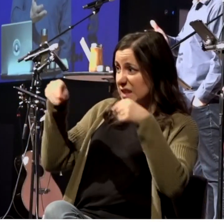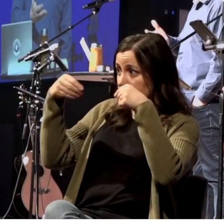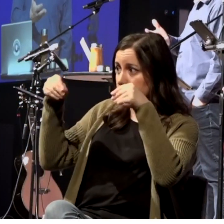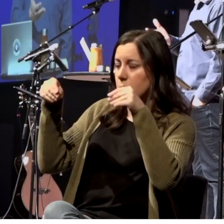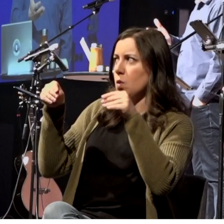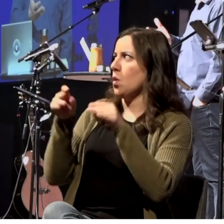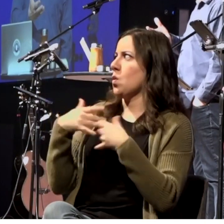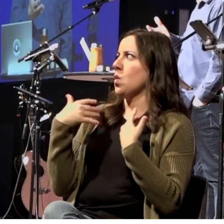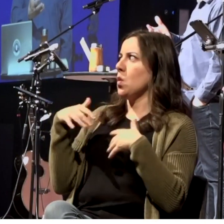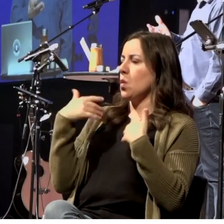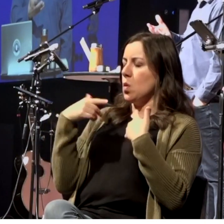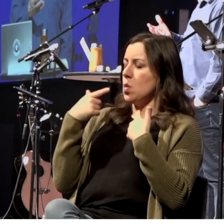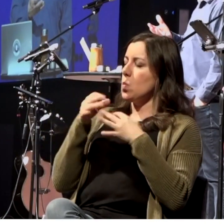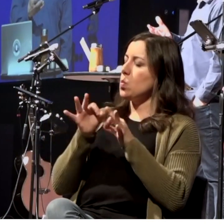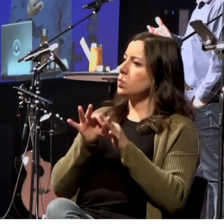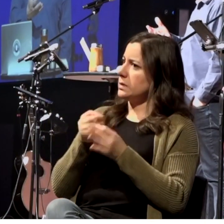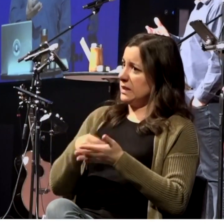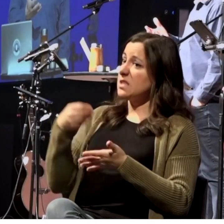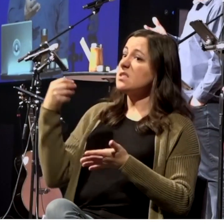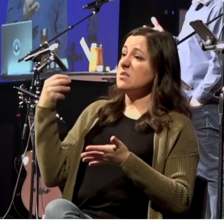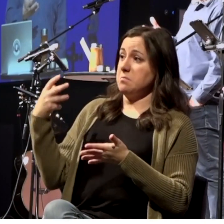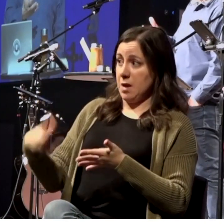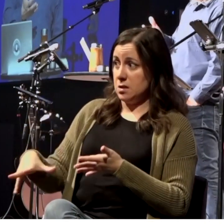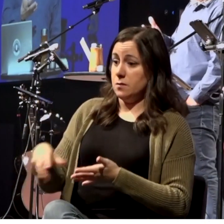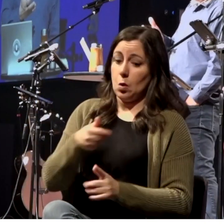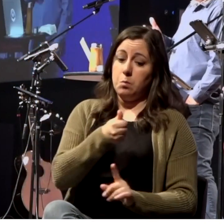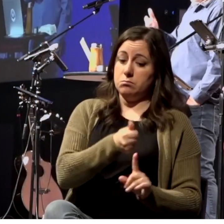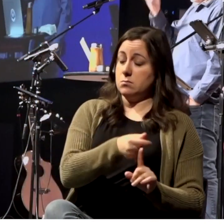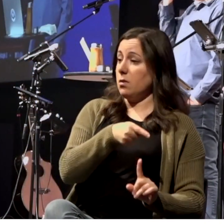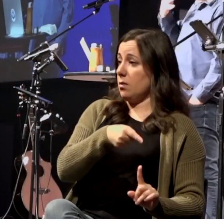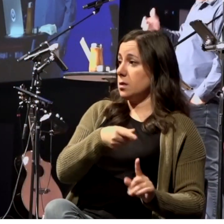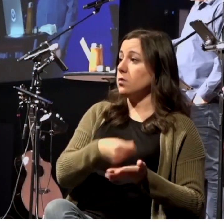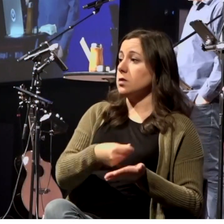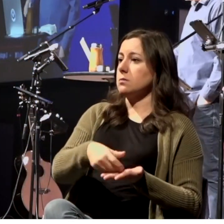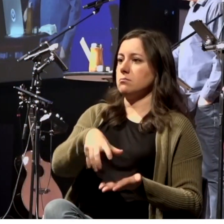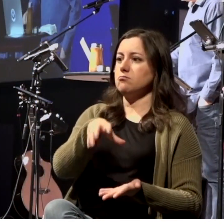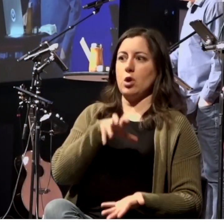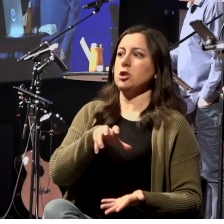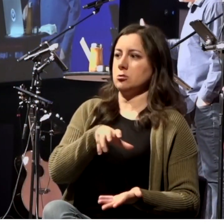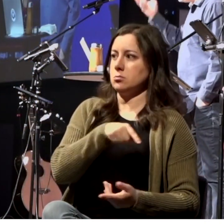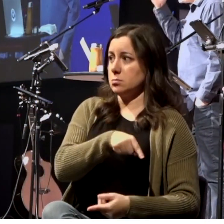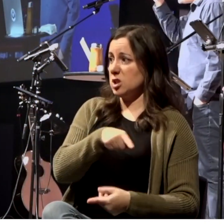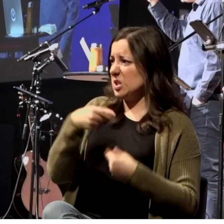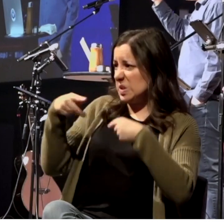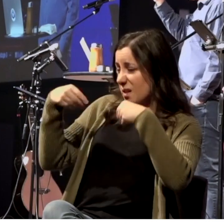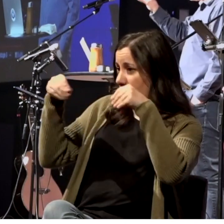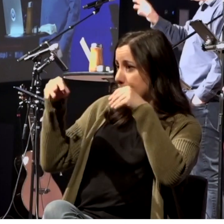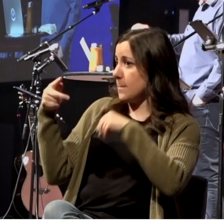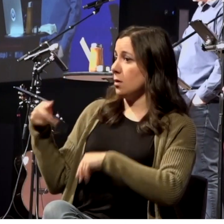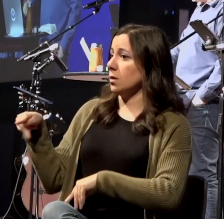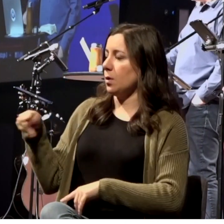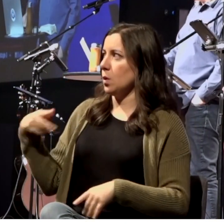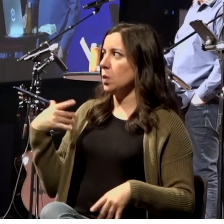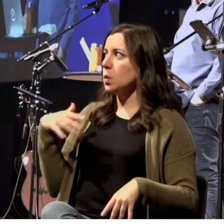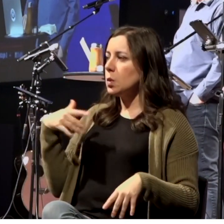Which tells us she's probably very wealthy, right? And understand, purple dye was